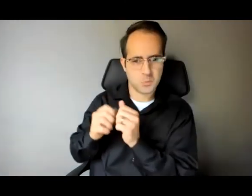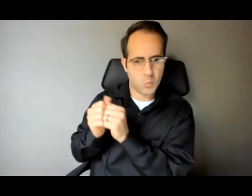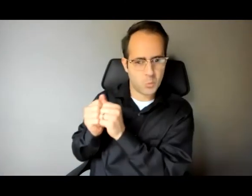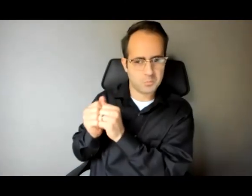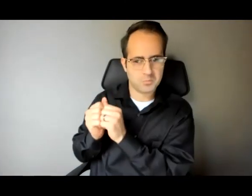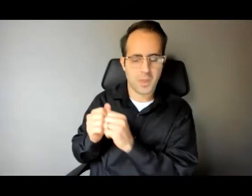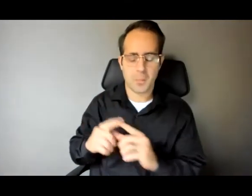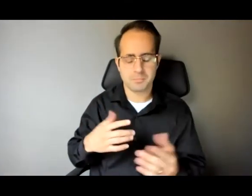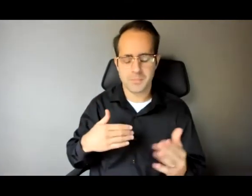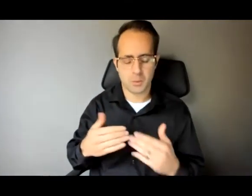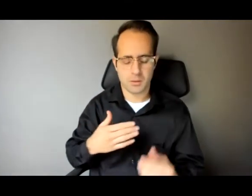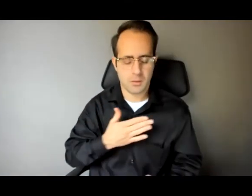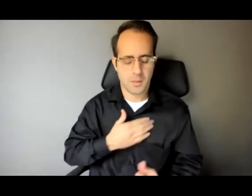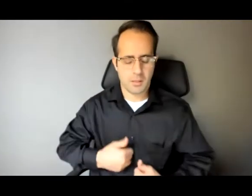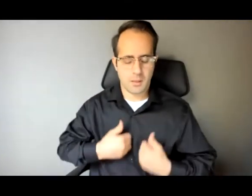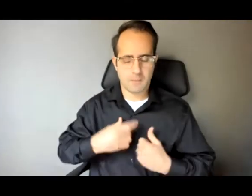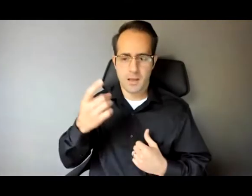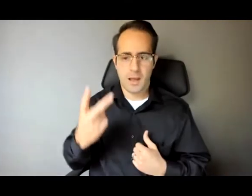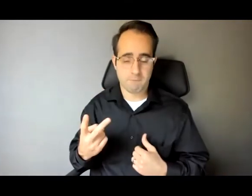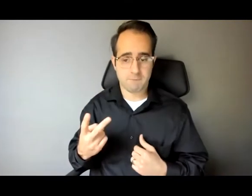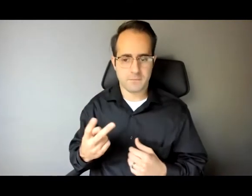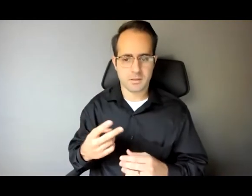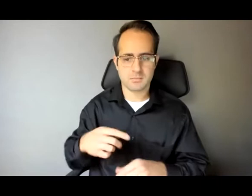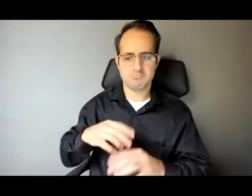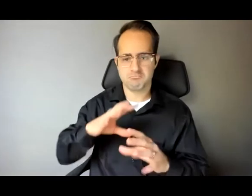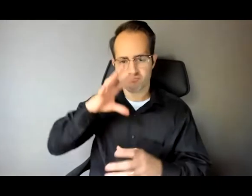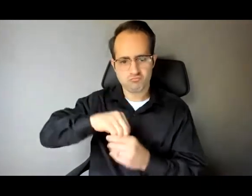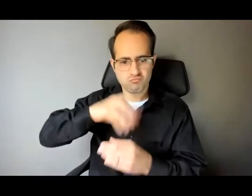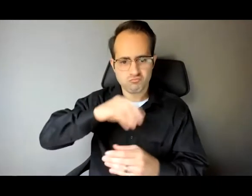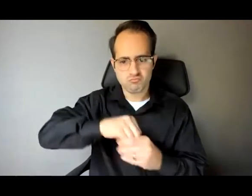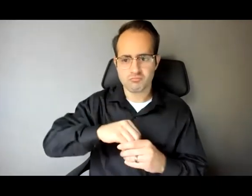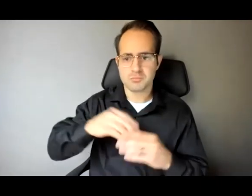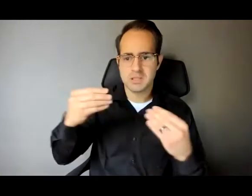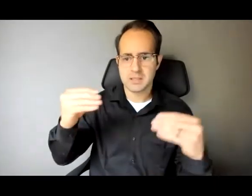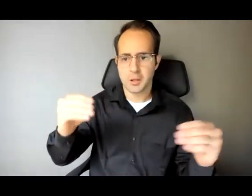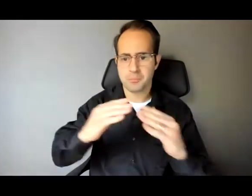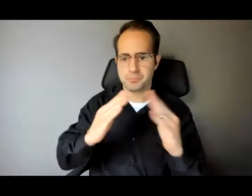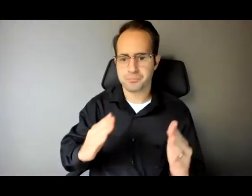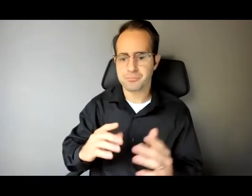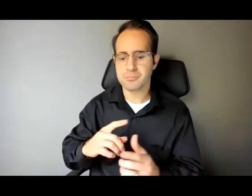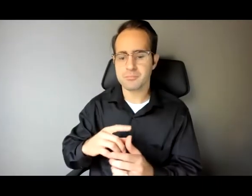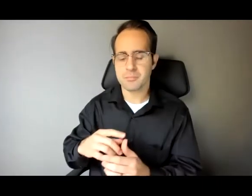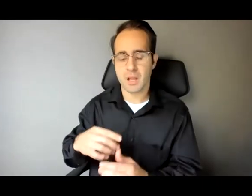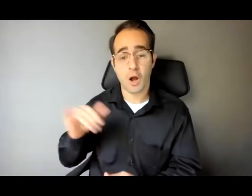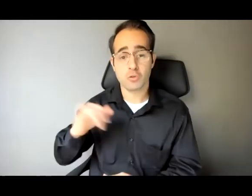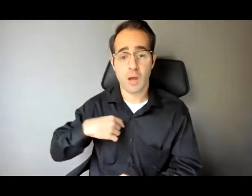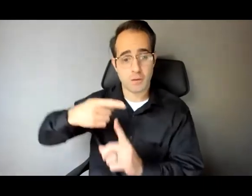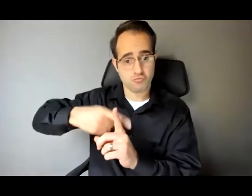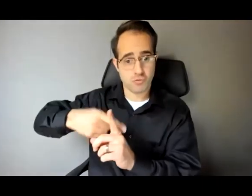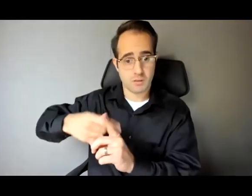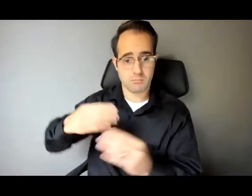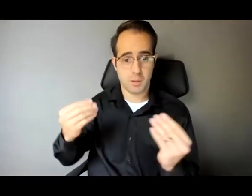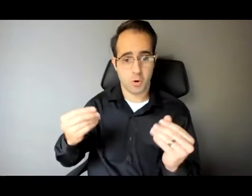development but what I also do is I bring my social justice lens to it and I rent about 90% of my properties to people on section eight